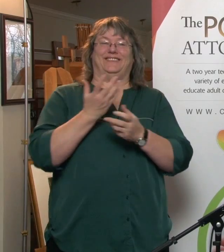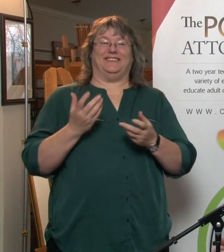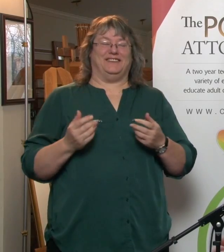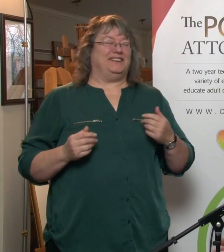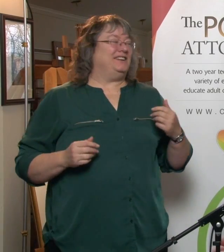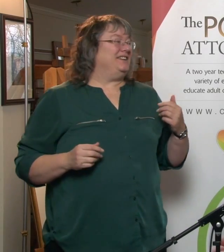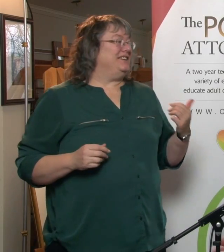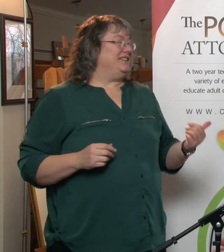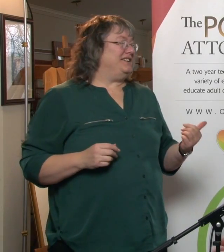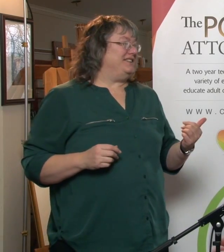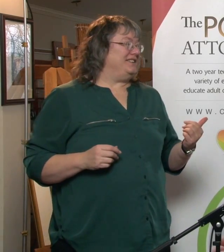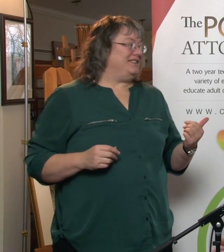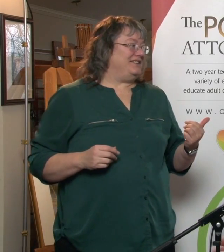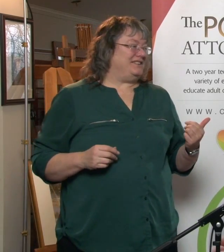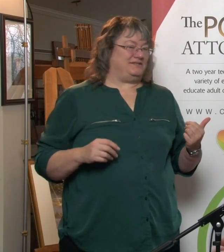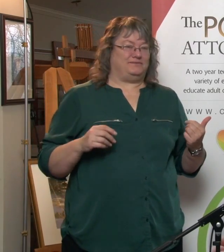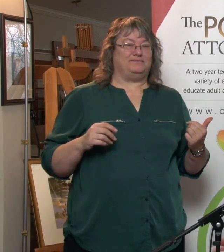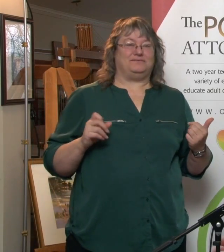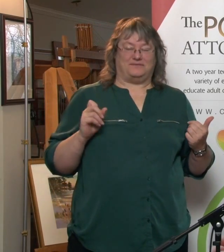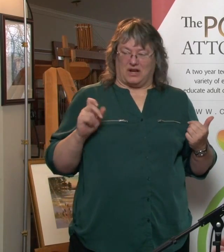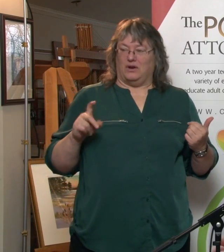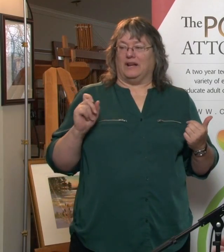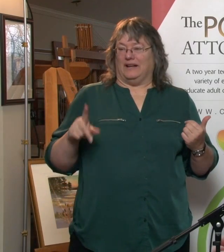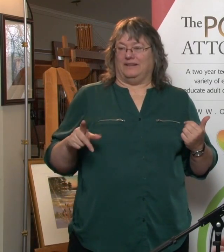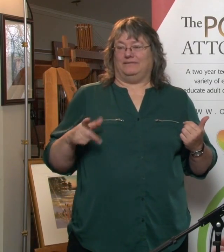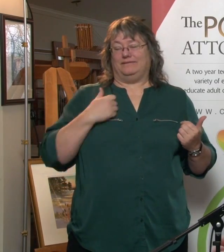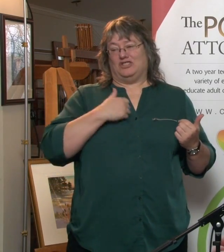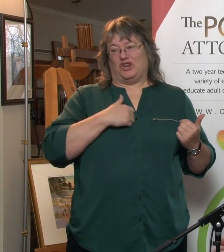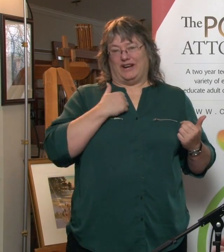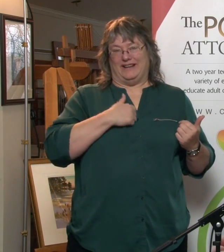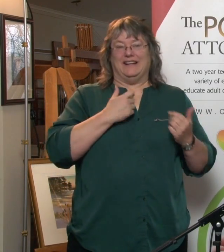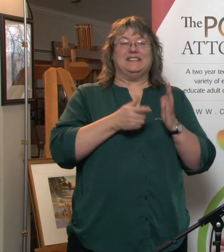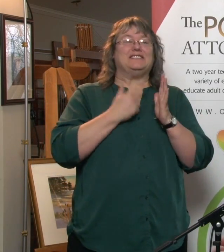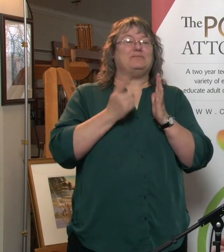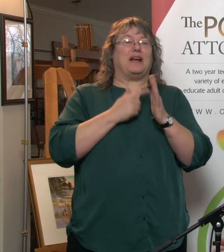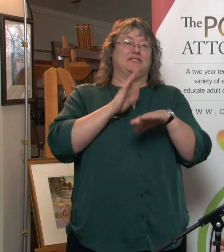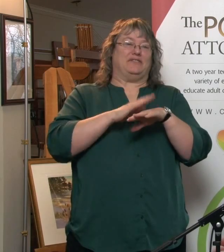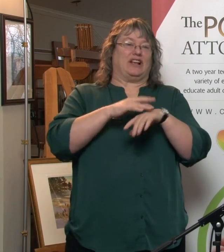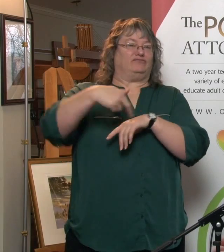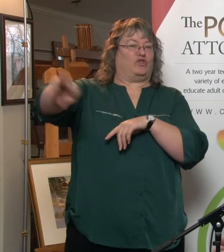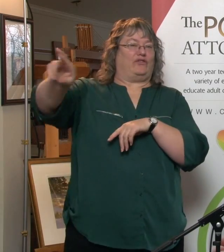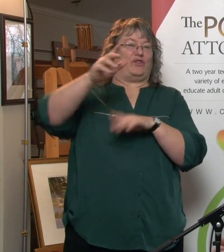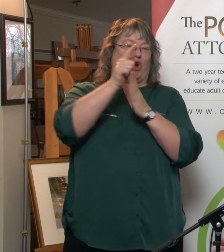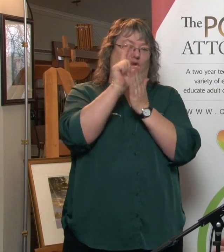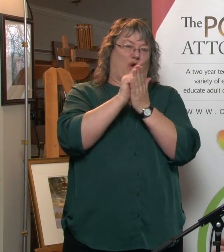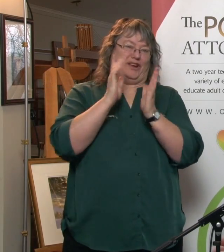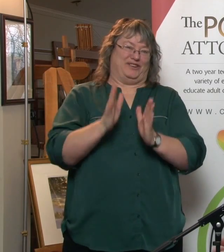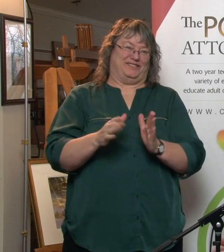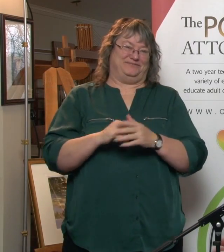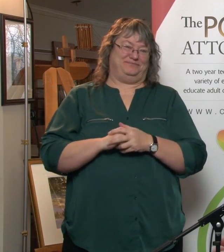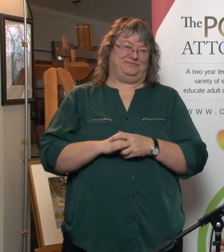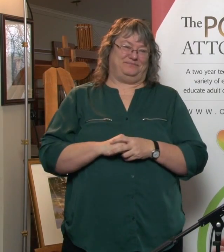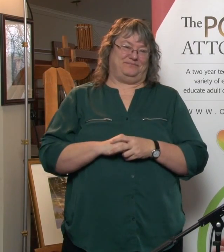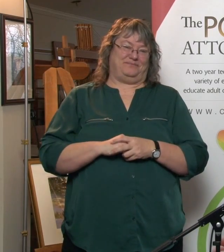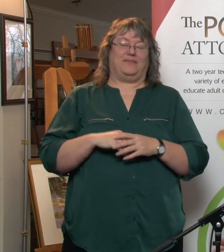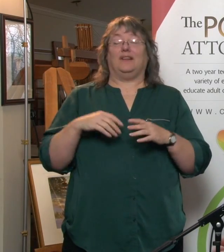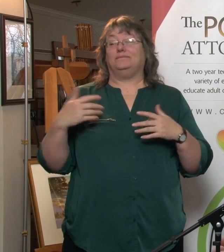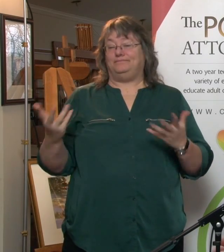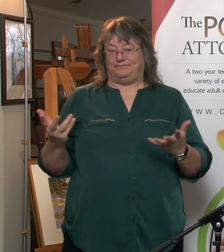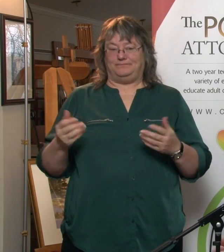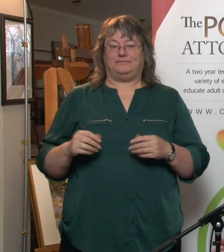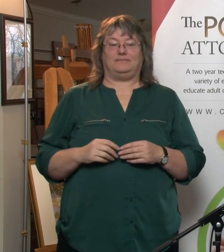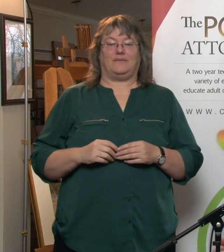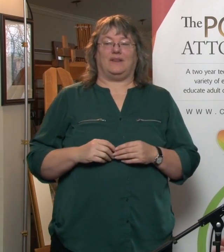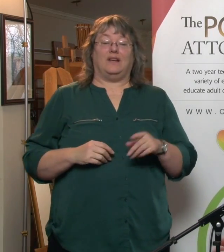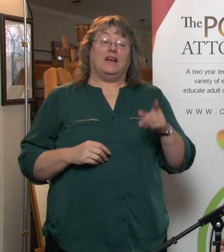Okay. So that's, all of these, we're going to, I'm sorry, but sometimes the advice is go to a lawyer. So let's say there, a bunch of things could come up.